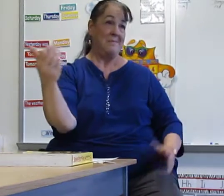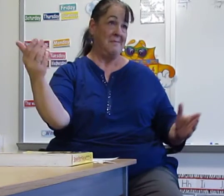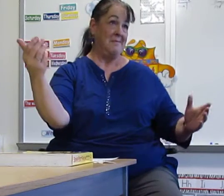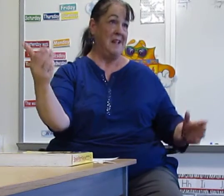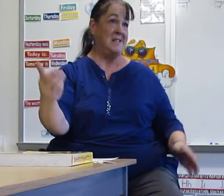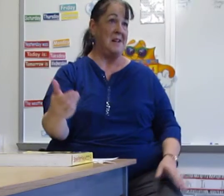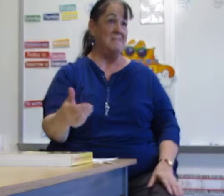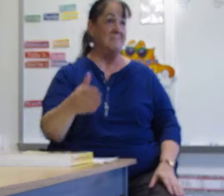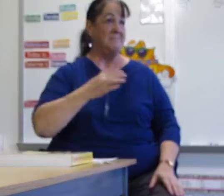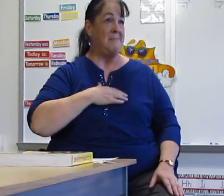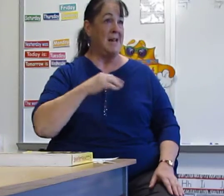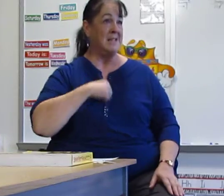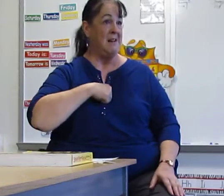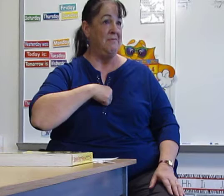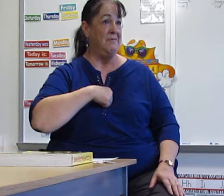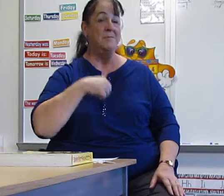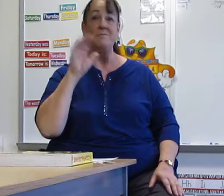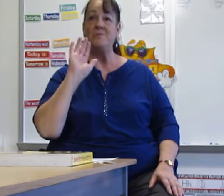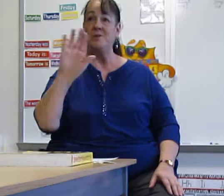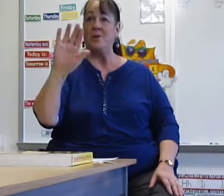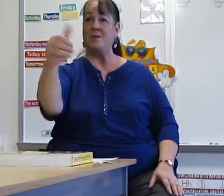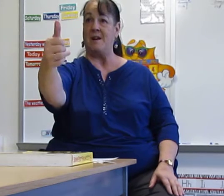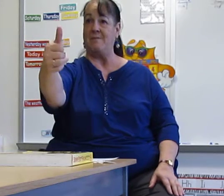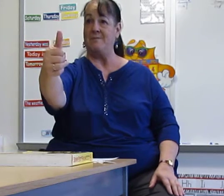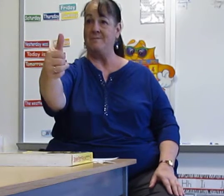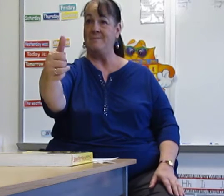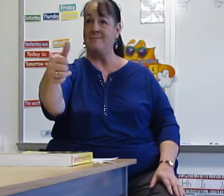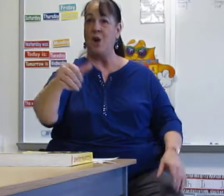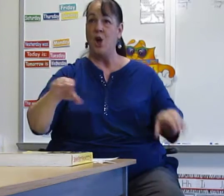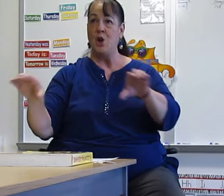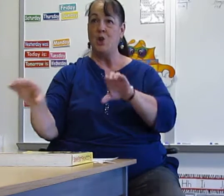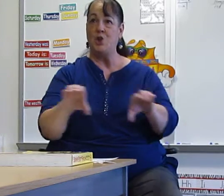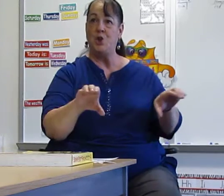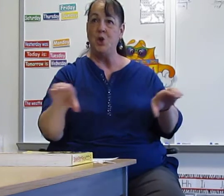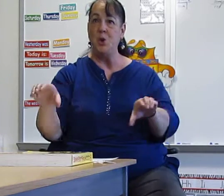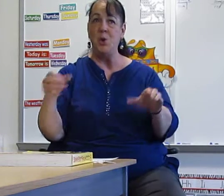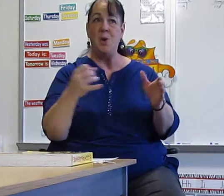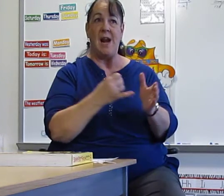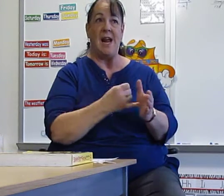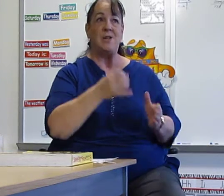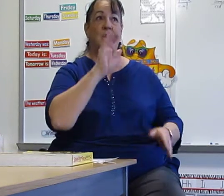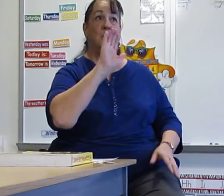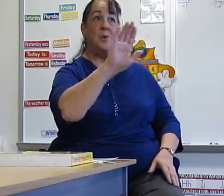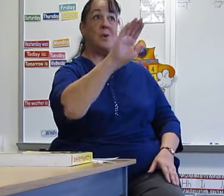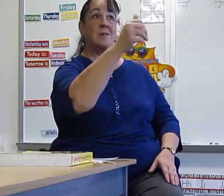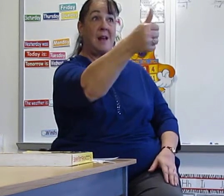Easy. Myself. Myself. Yourself. Do it yourself.